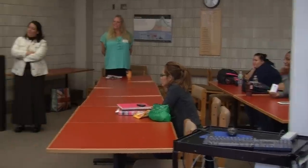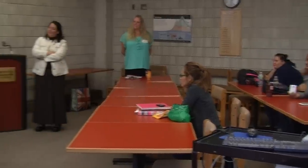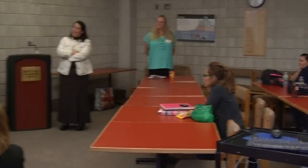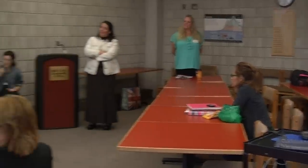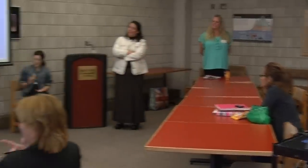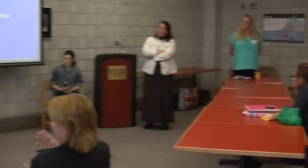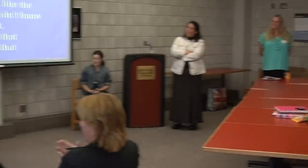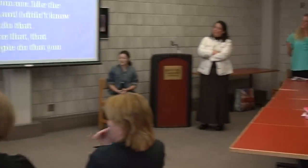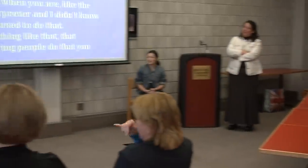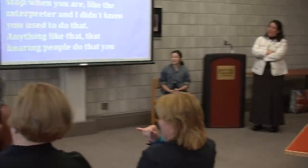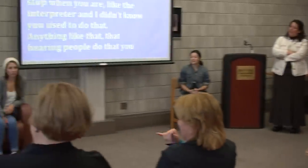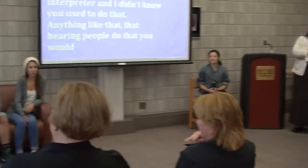Silly hearing people behavior.